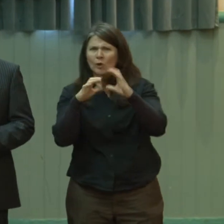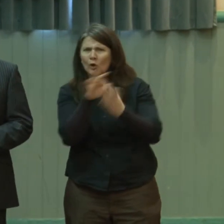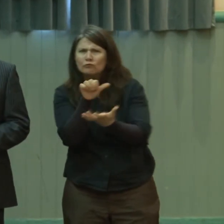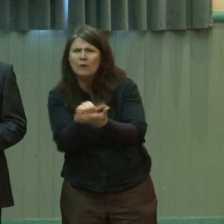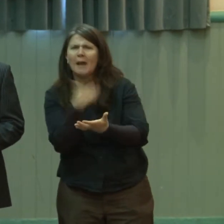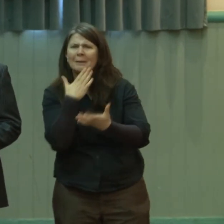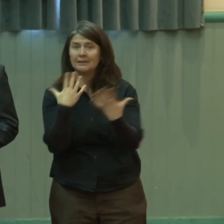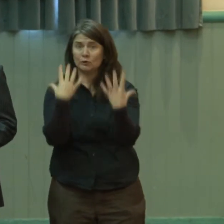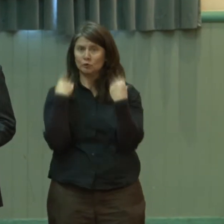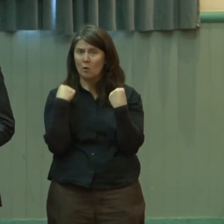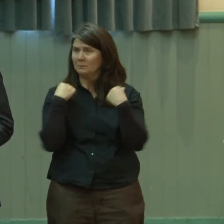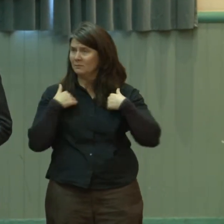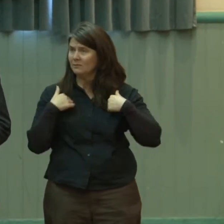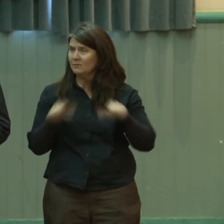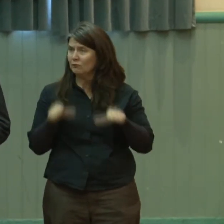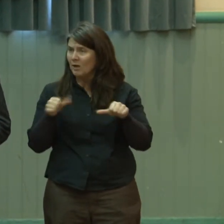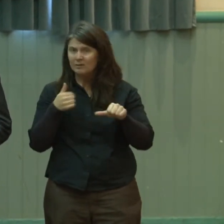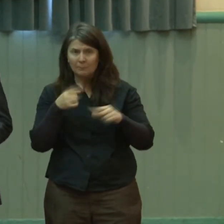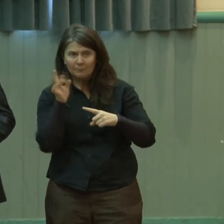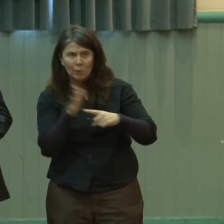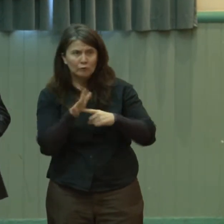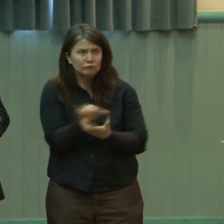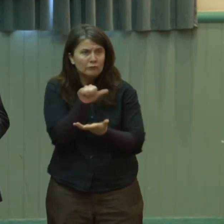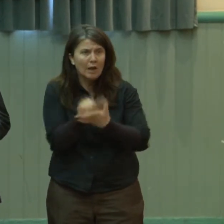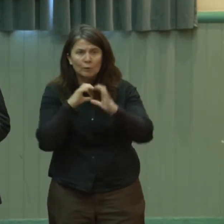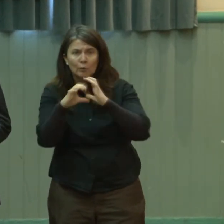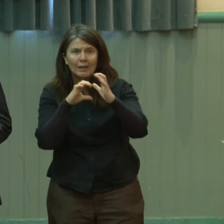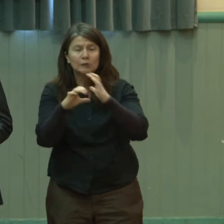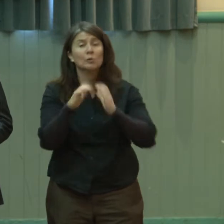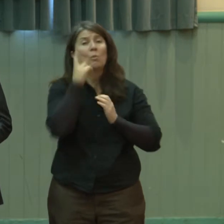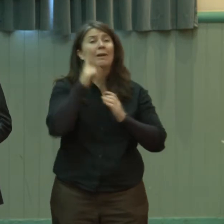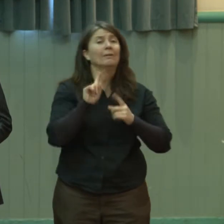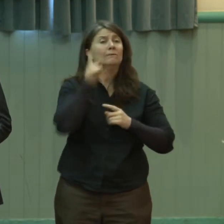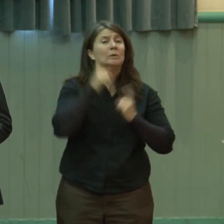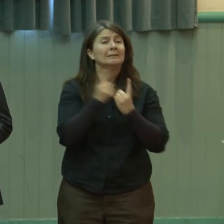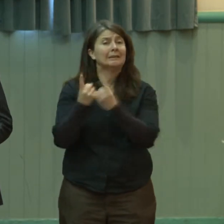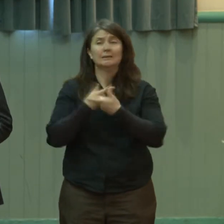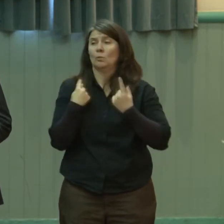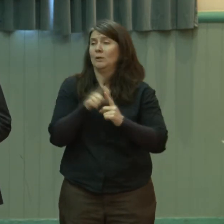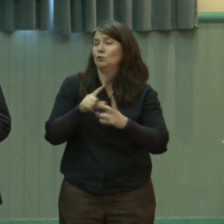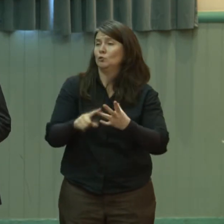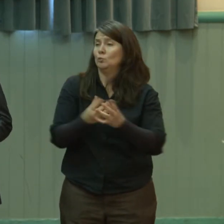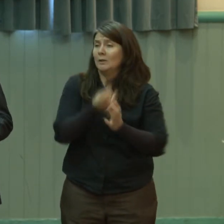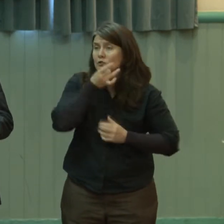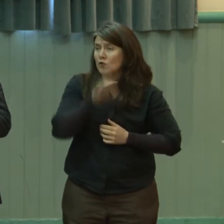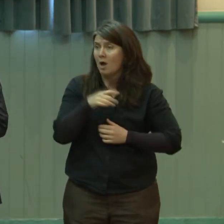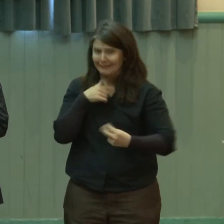important to get that right. And I'll say now actually one of the first things we do with any child we ever see is a deaf